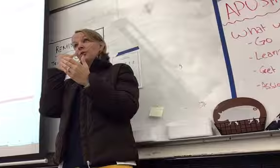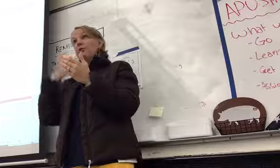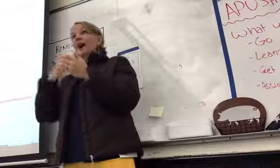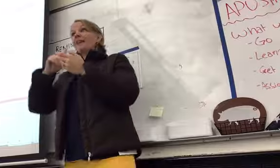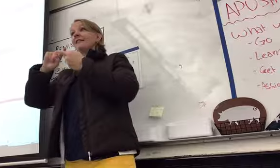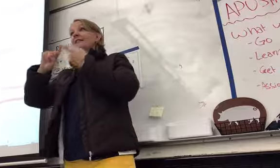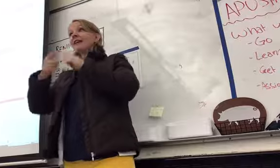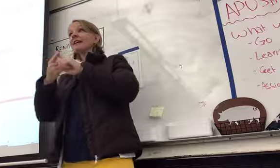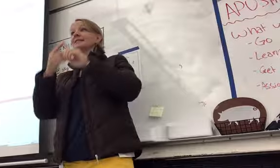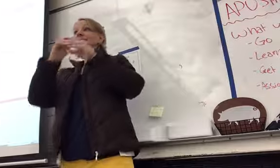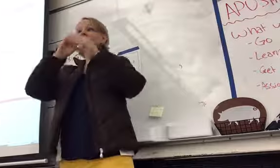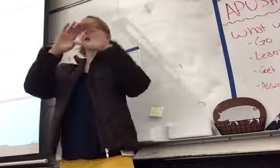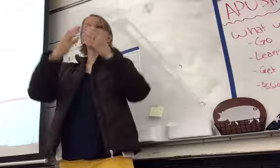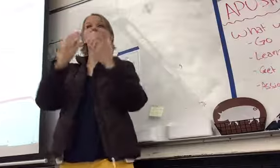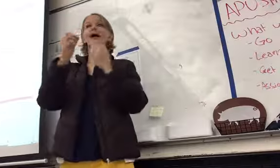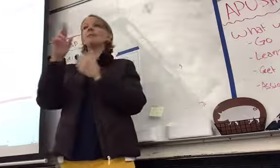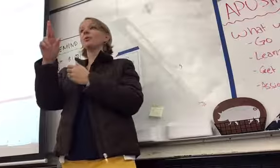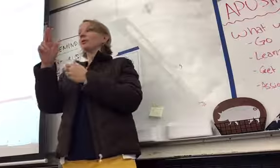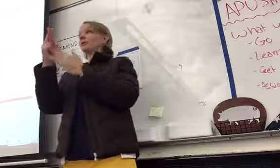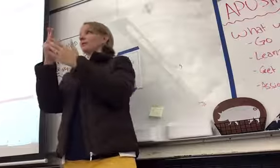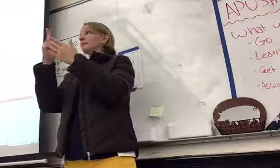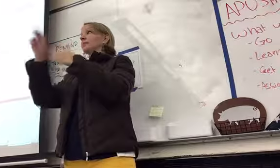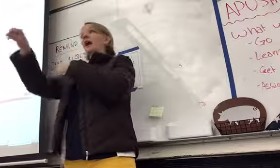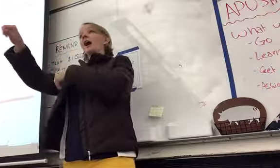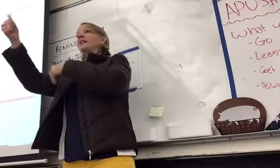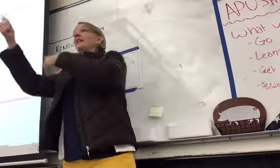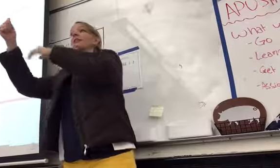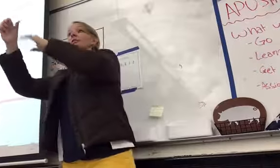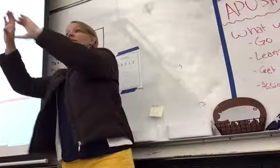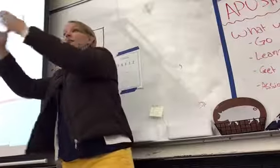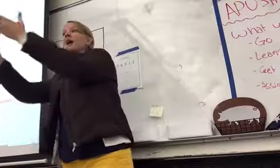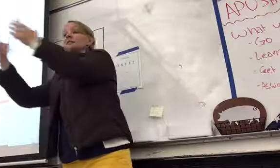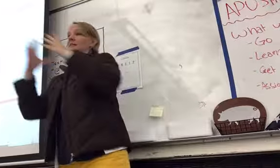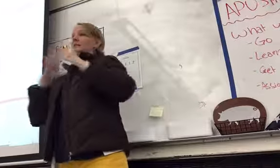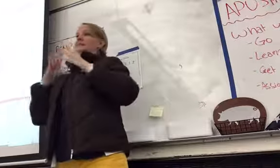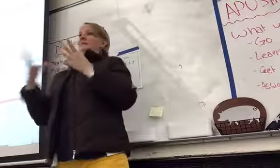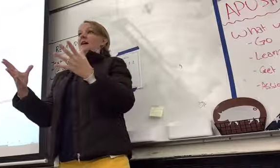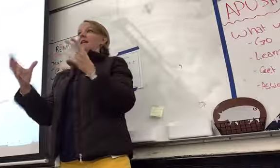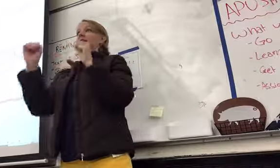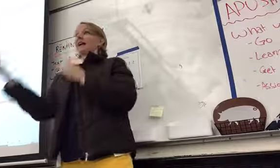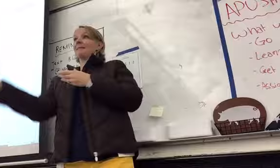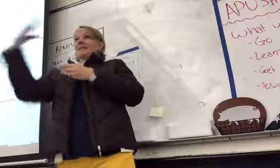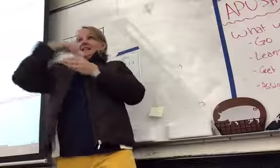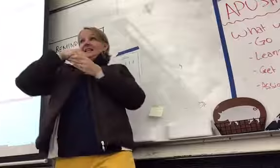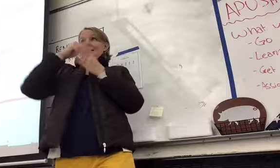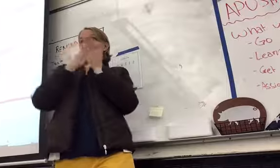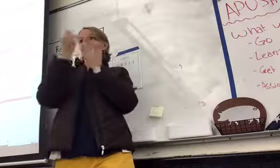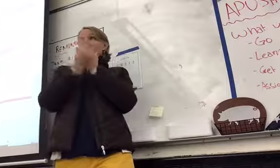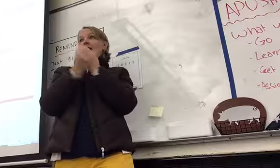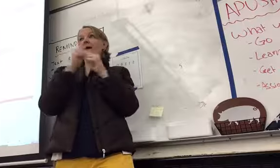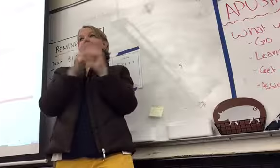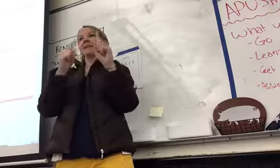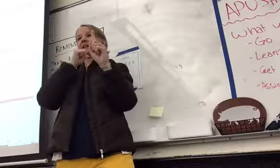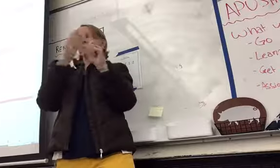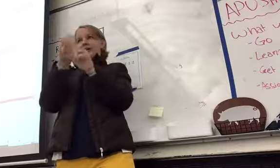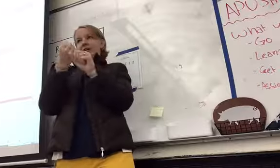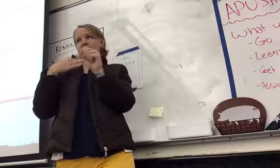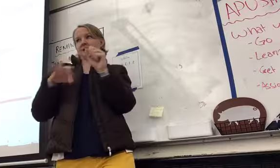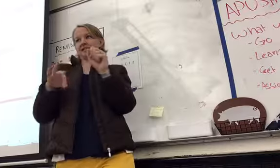club or whatever, that's okay too. They can be in the project. Just know that they don't get credit for it. So we had a group last year that was